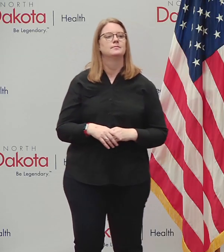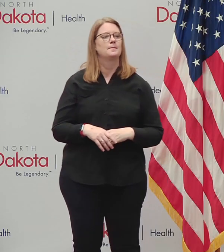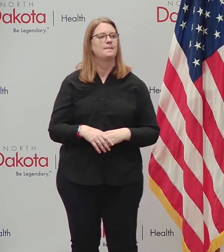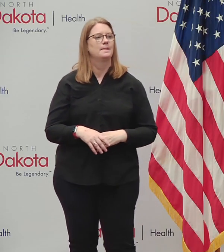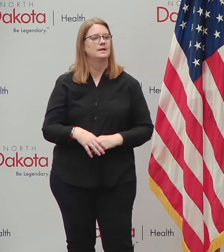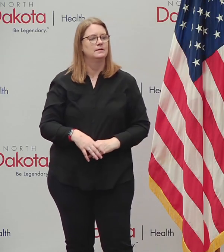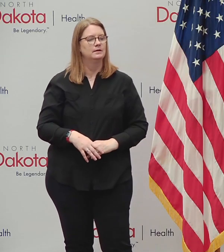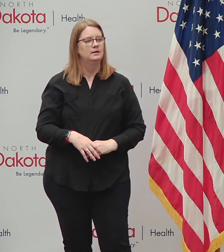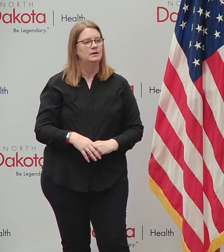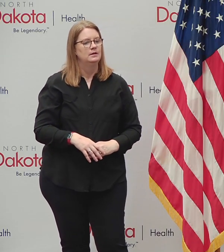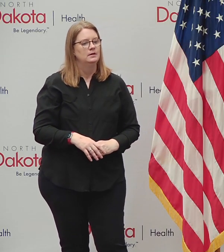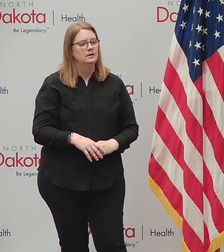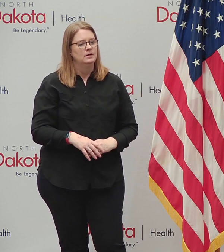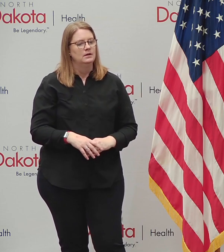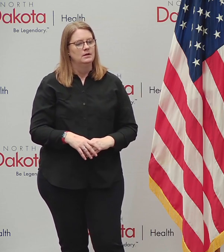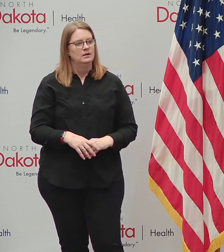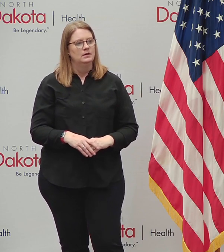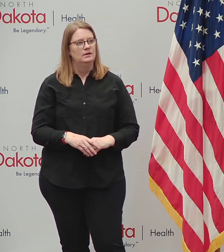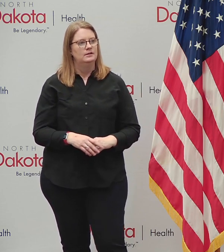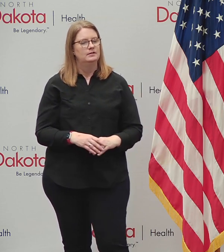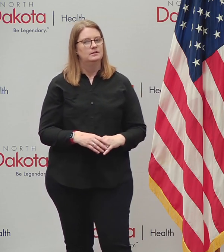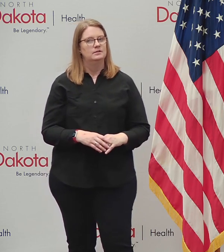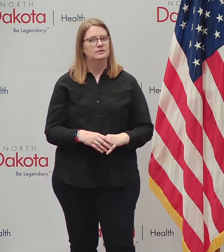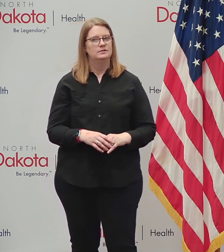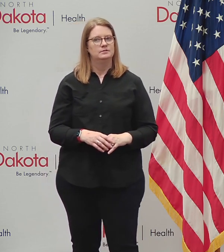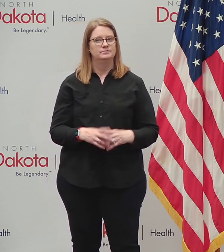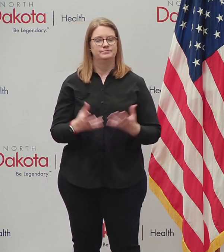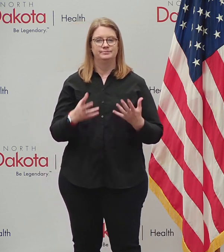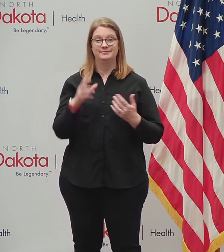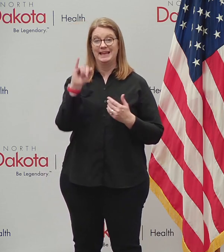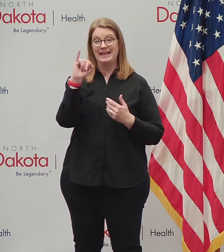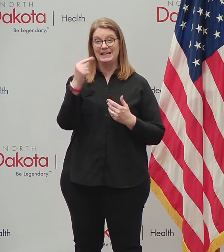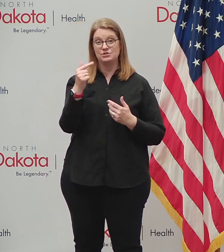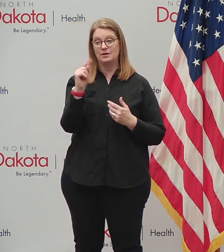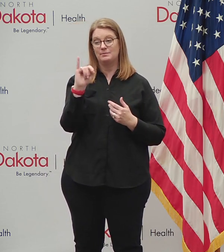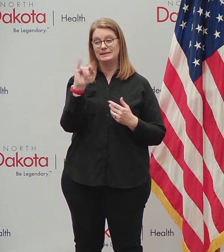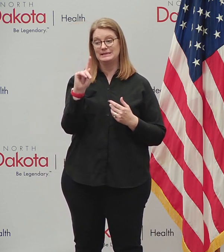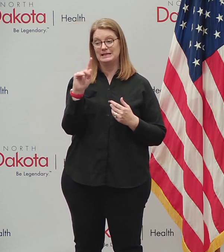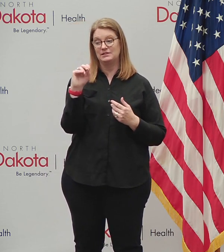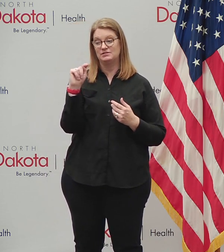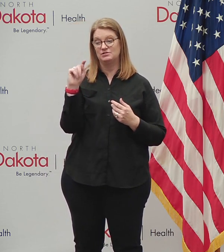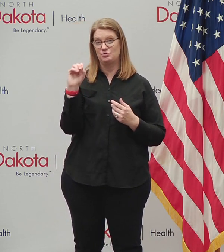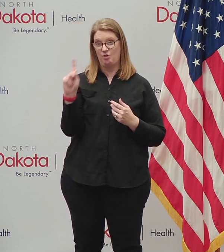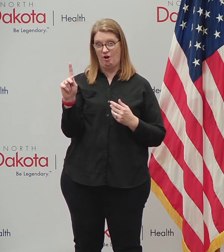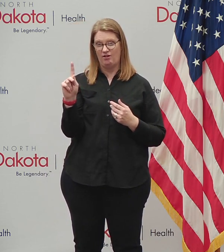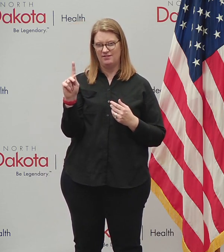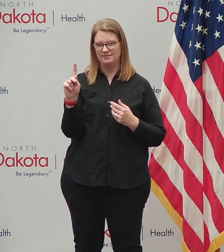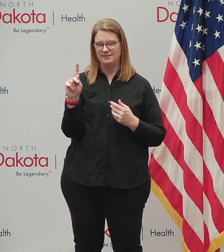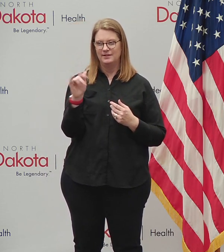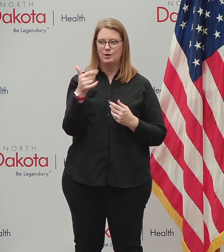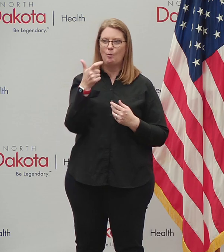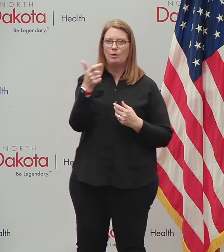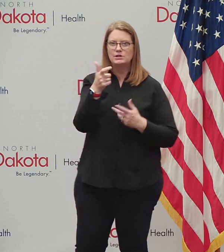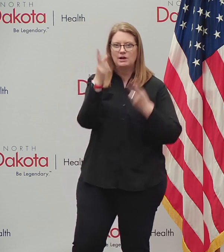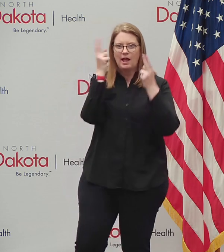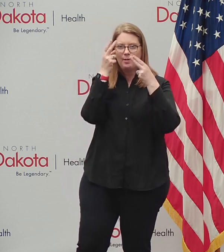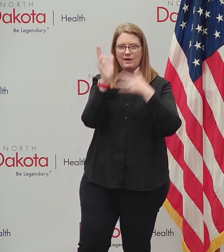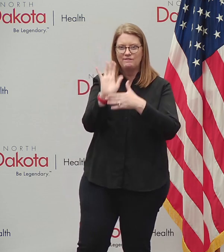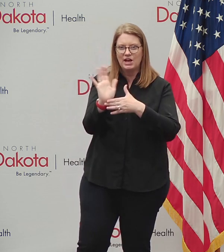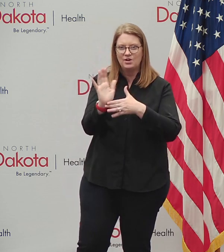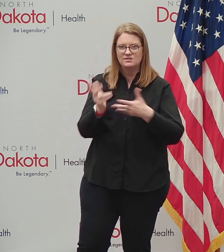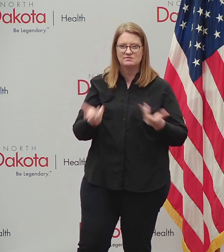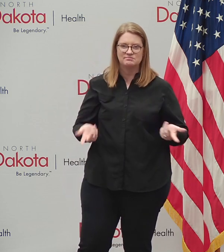I haven't, uh, spent a lot of time on, uh, Instagram or TikTok looking at Halloween videos, but I, I'm, uh, I've